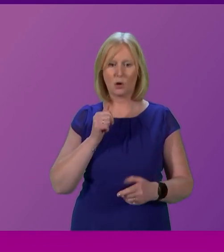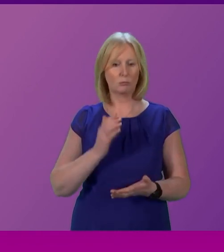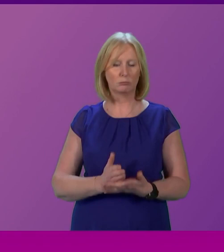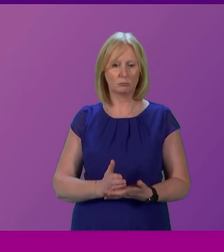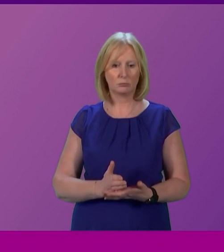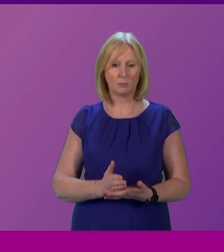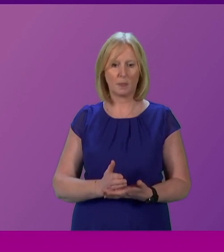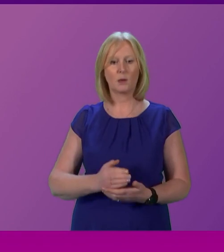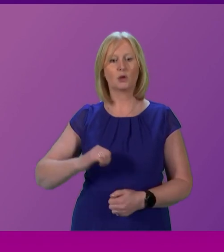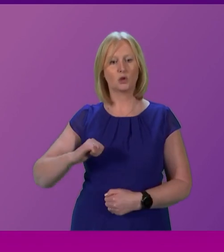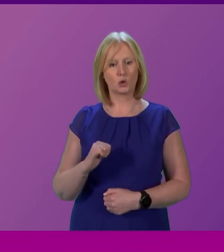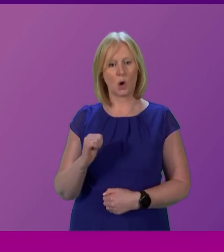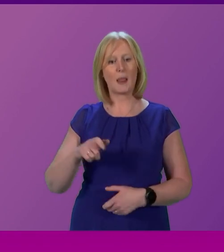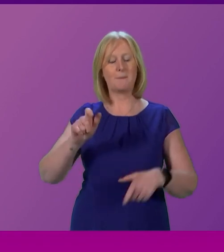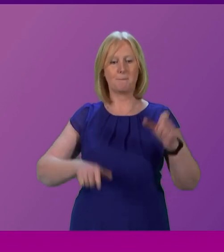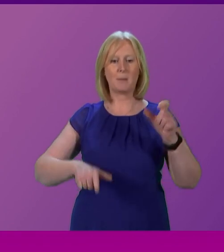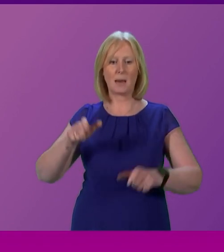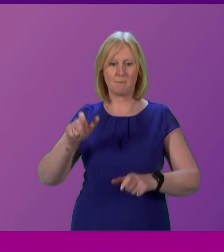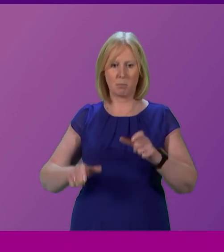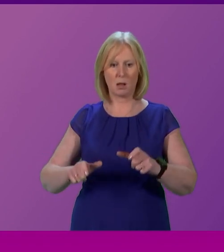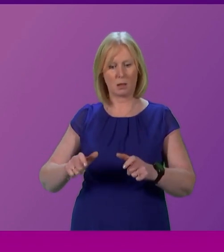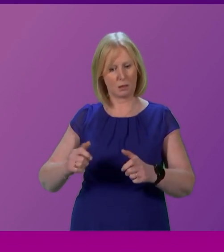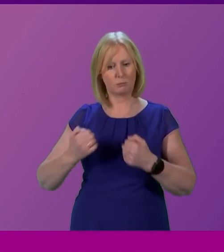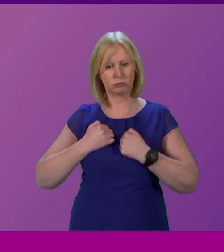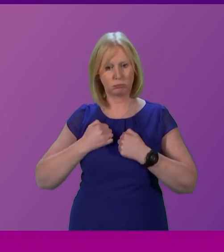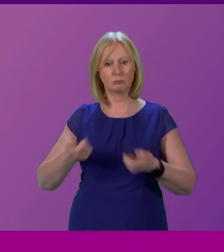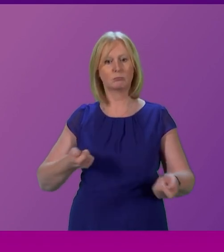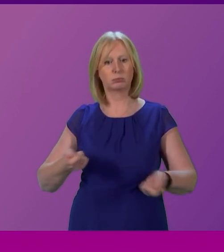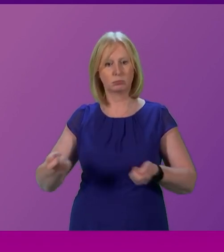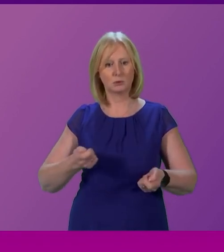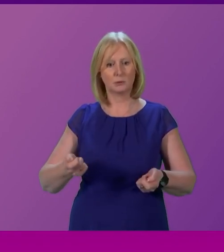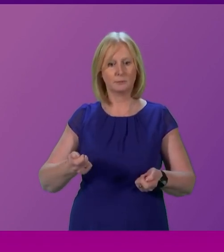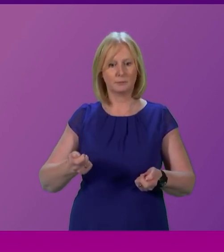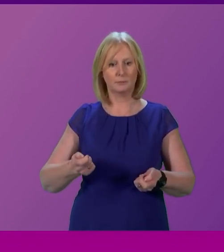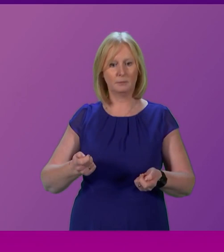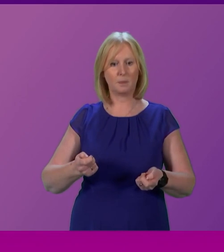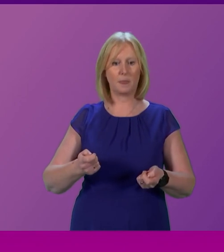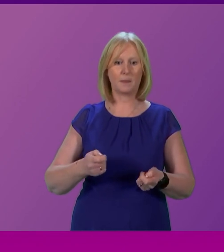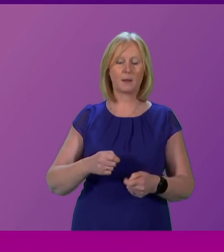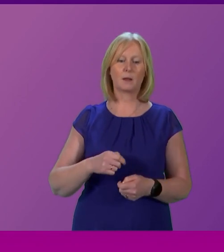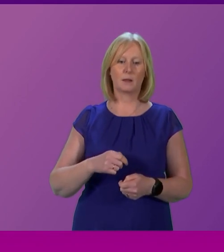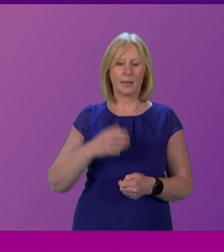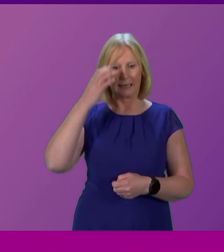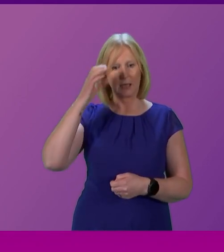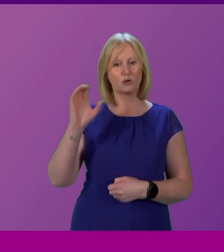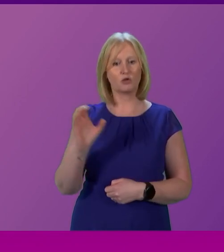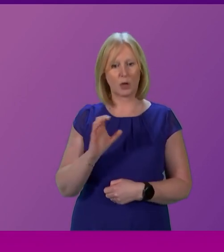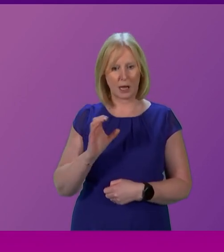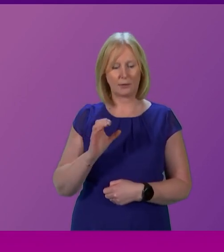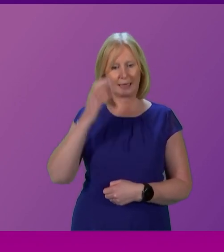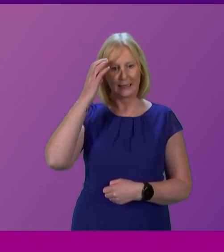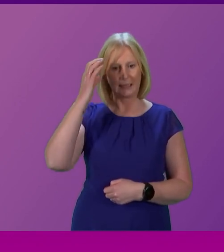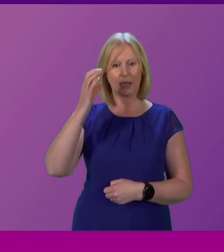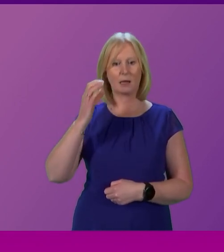In Scotland, the people are sovereign. Charles is King of Scots, not Scotland. Ask the people,